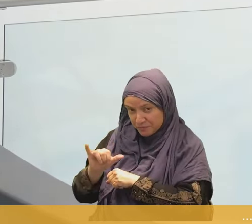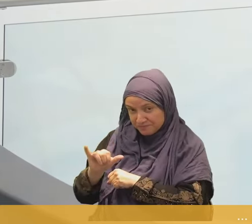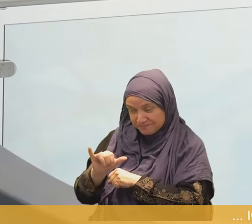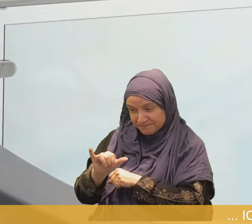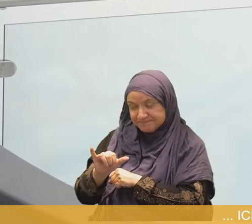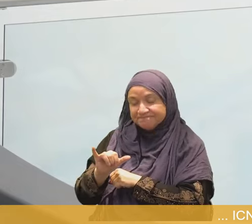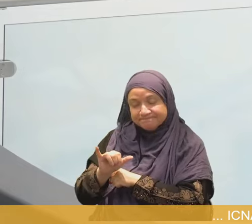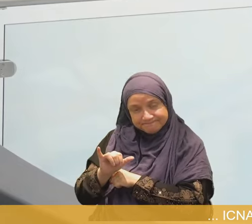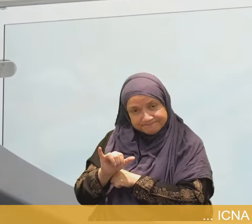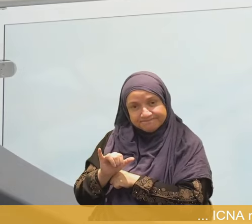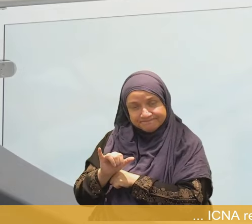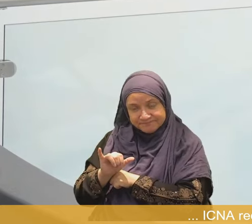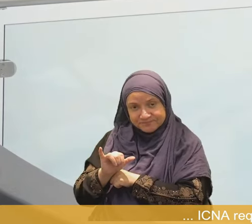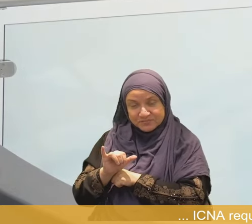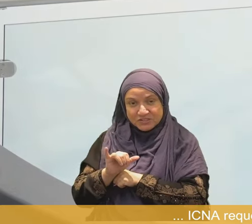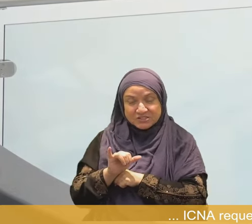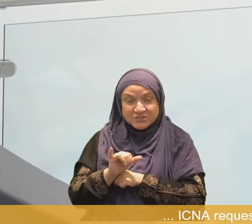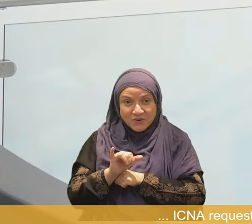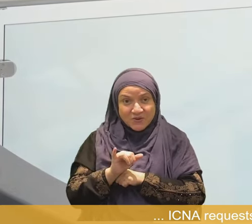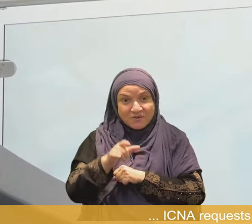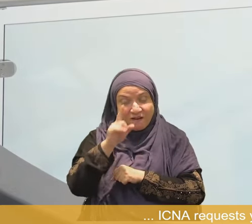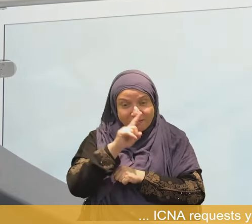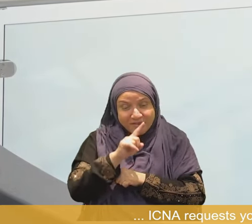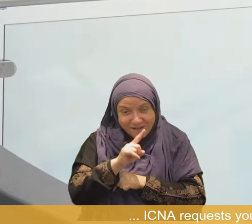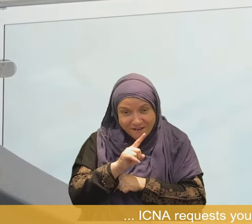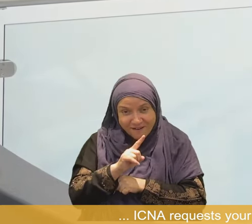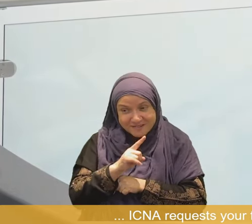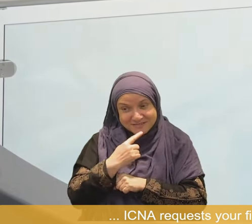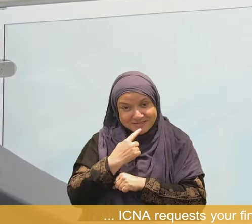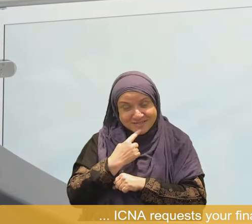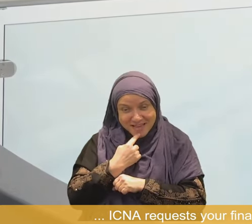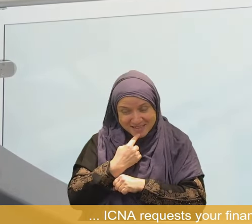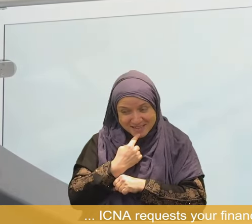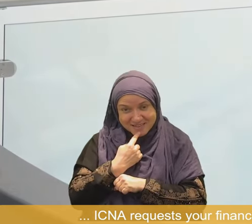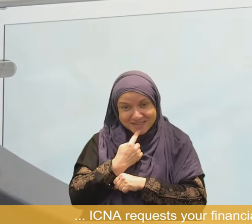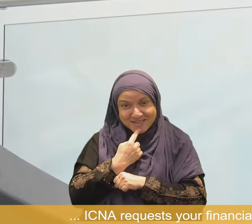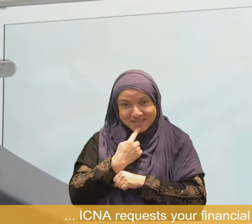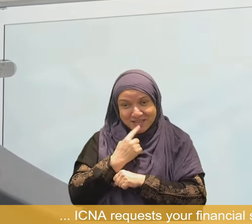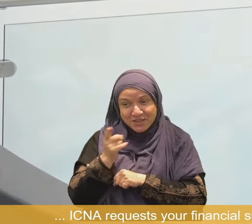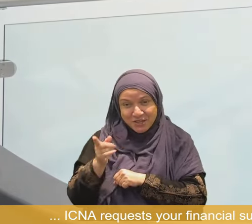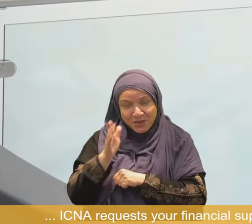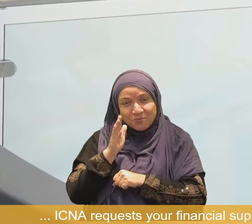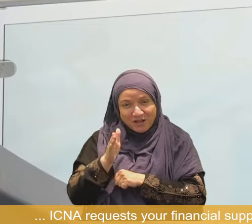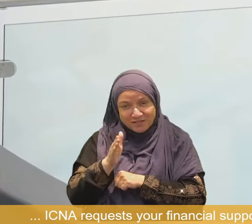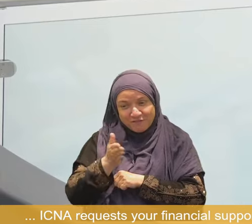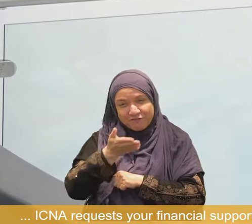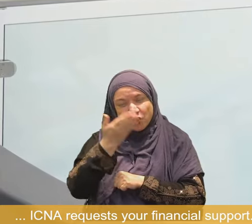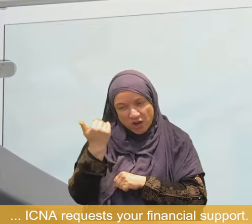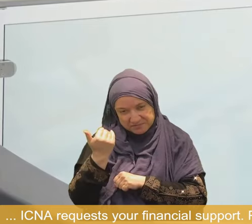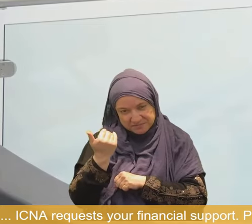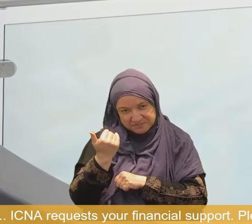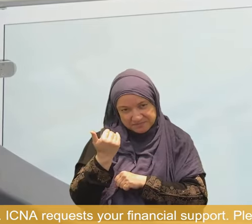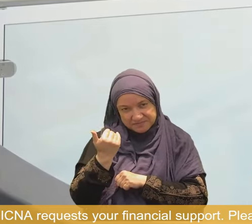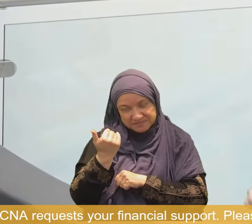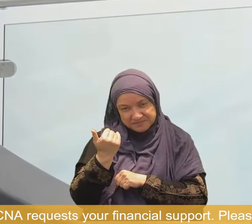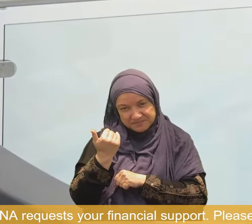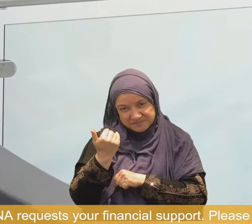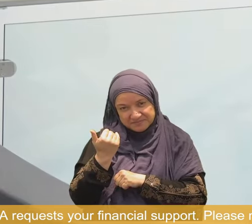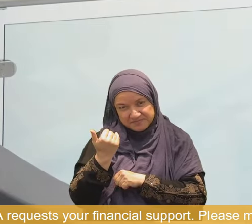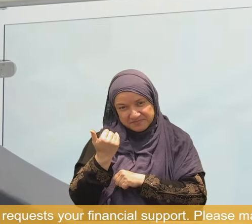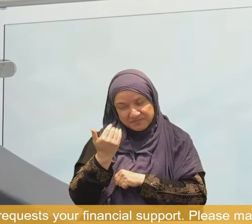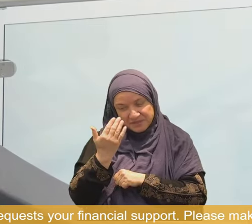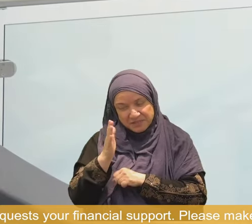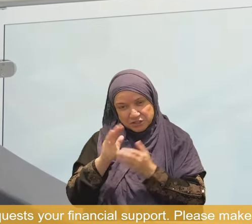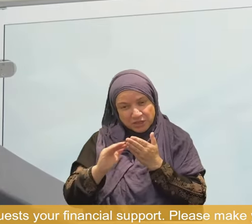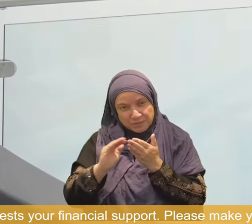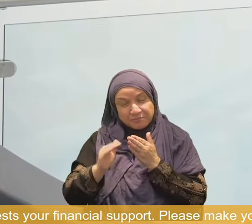Allah says if you will forget your source, if you will forget your master, where you came from, if you will forget your spiritual self, you will forget